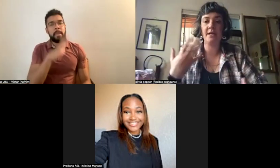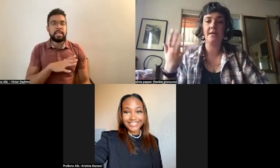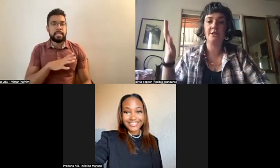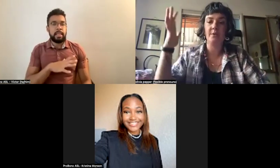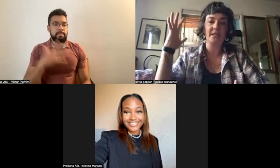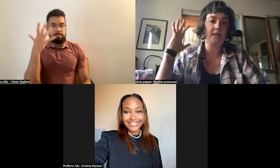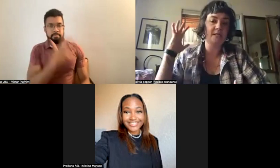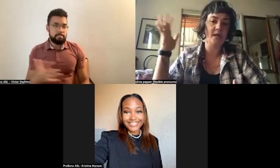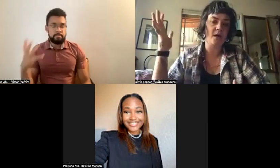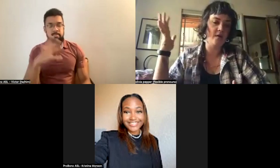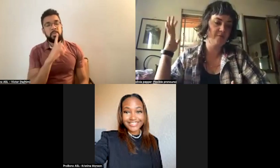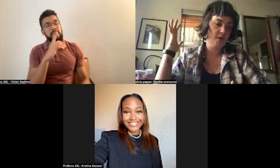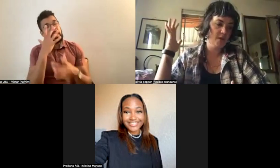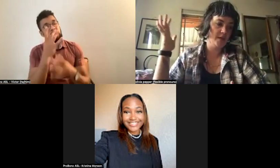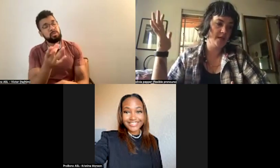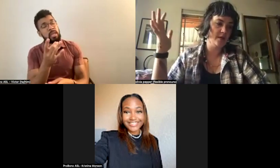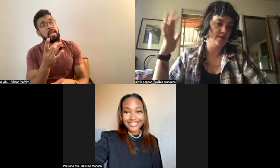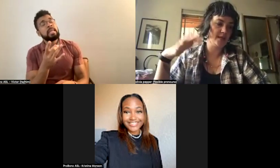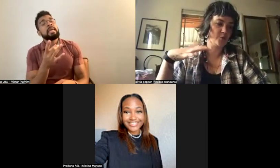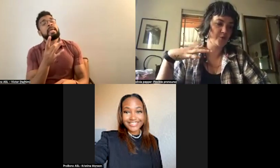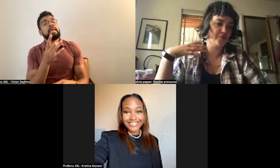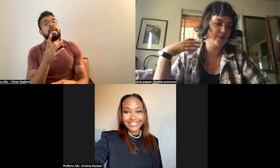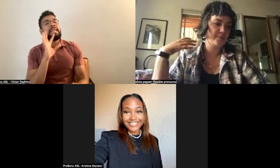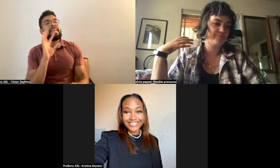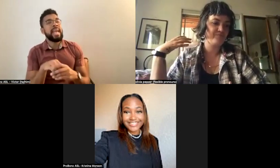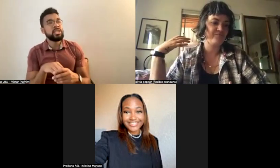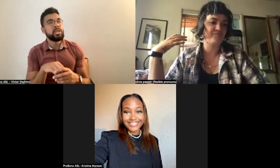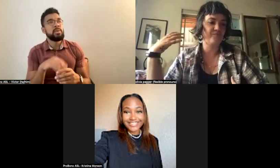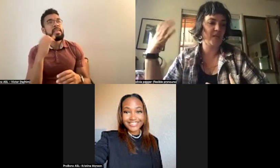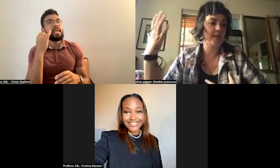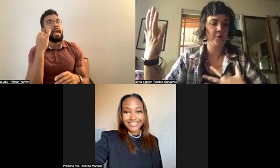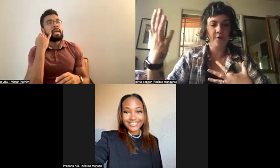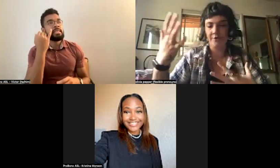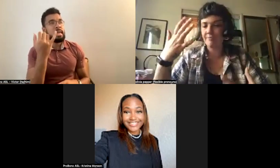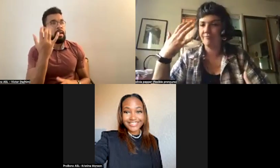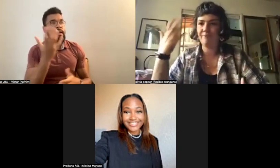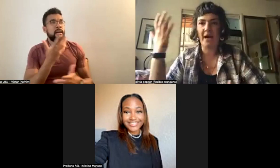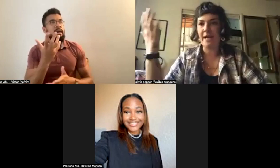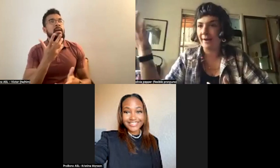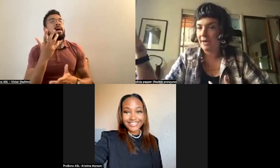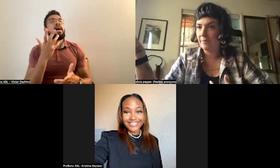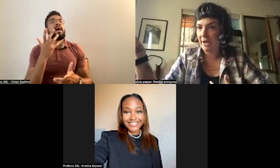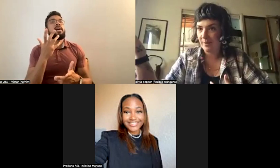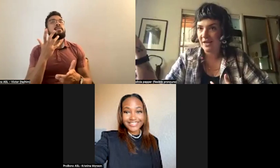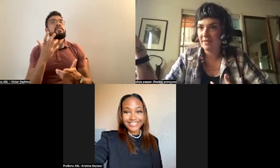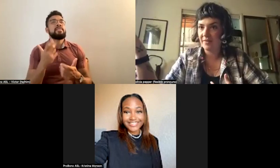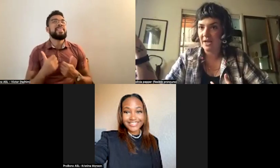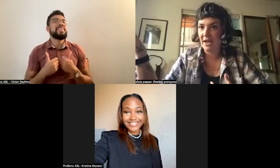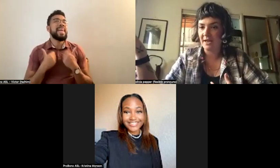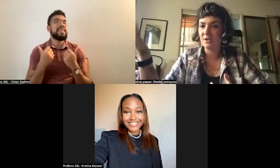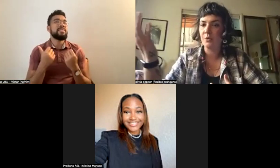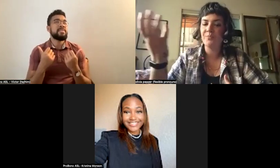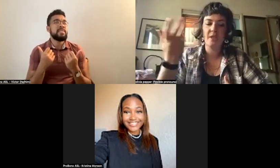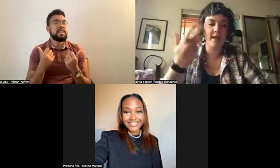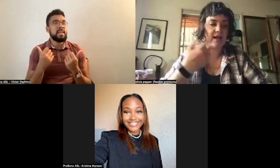engaging with this idea of the sort of inner binary maybe that they